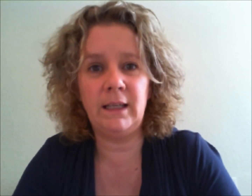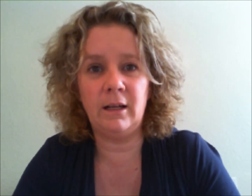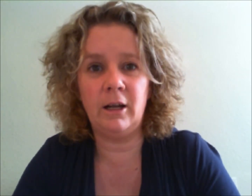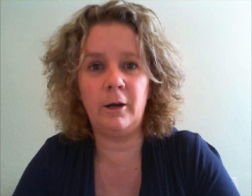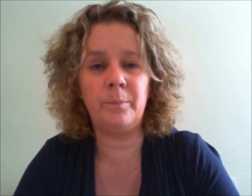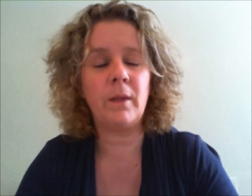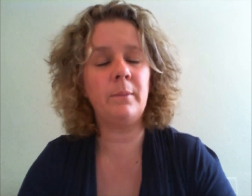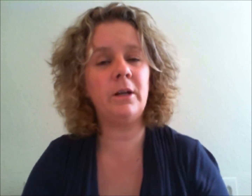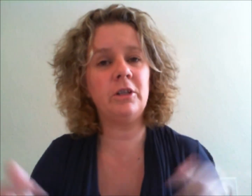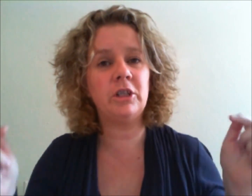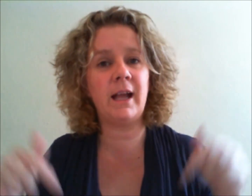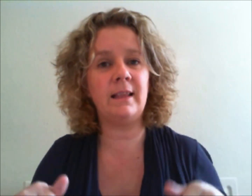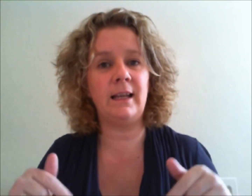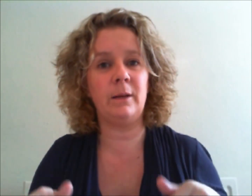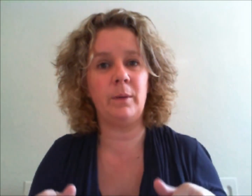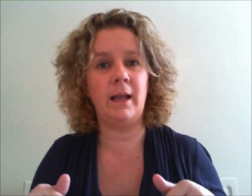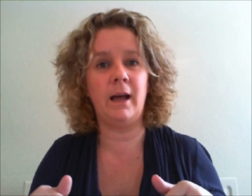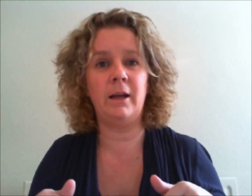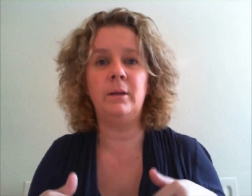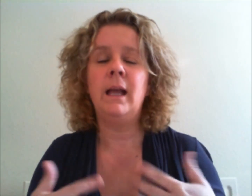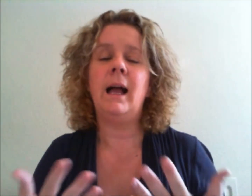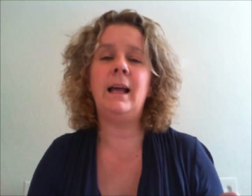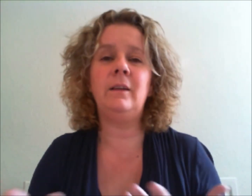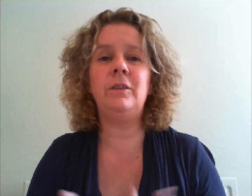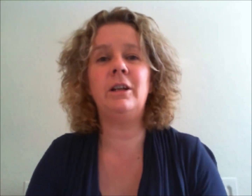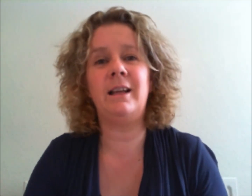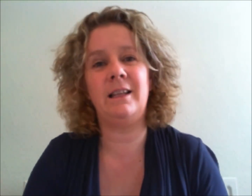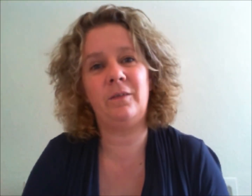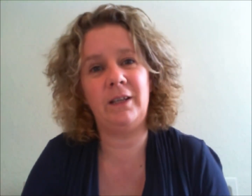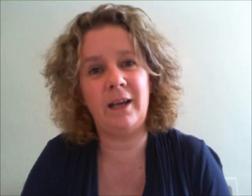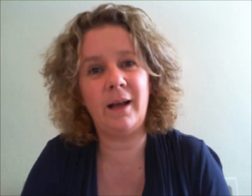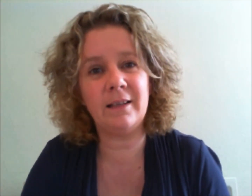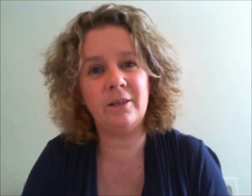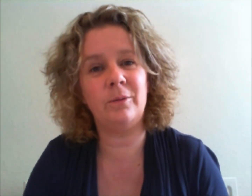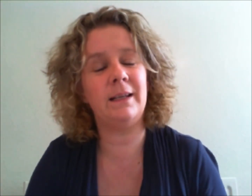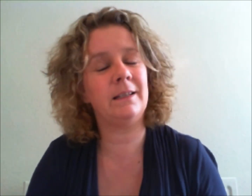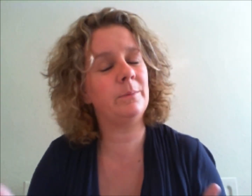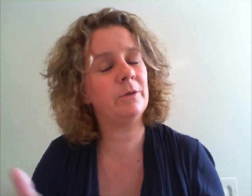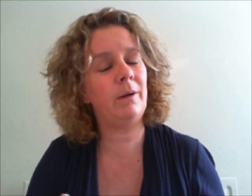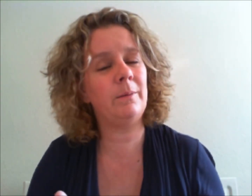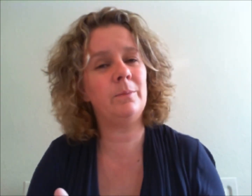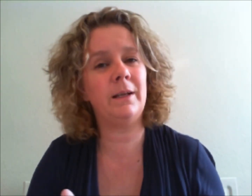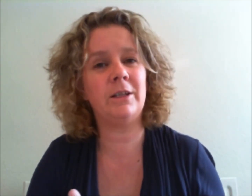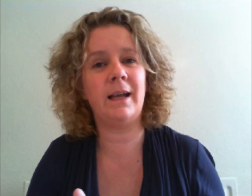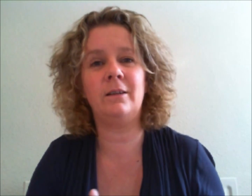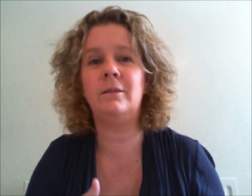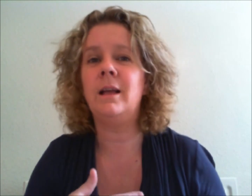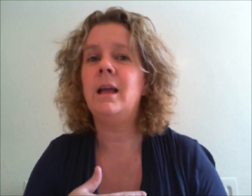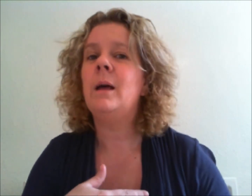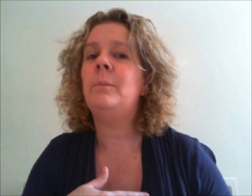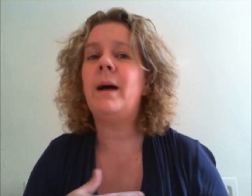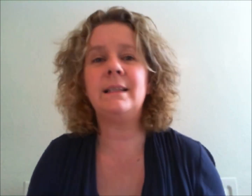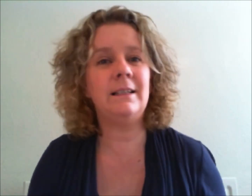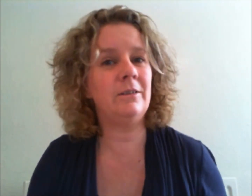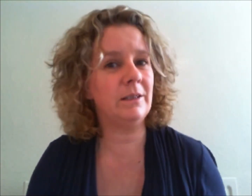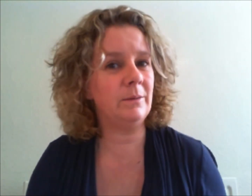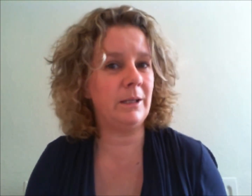Club I'm going to share the link below and if you like this video as always subscribe to my channel pass it on to other